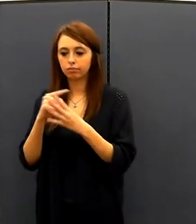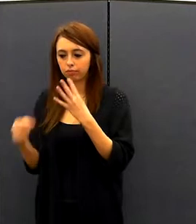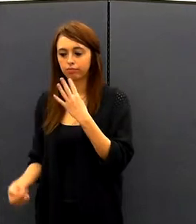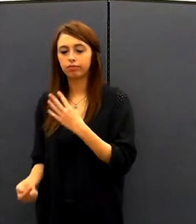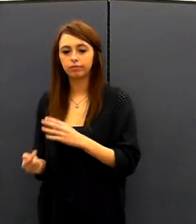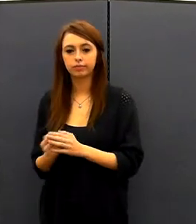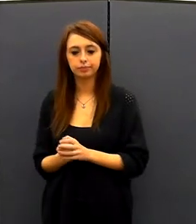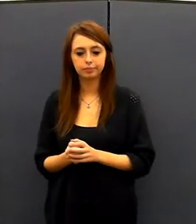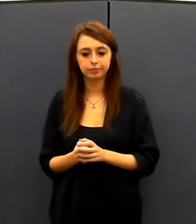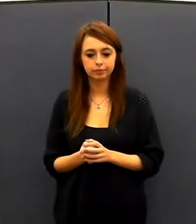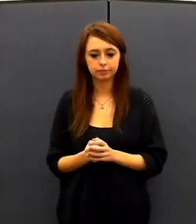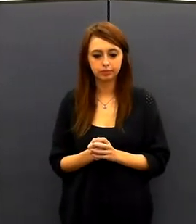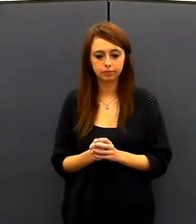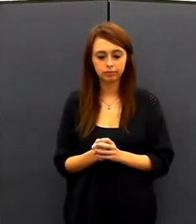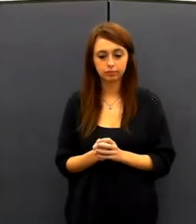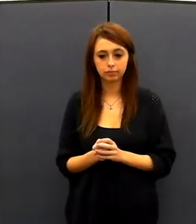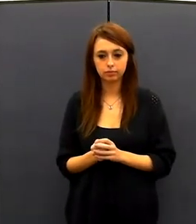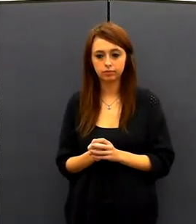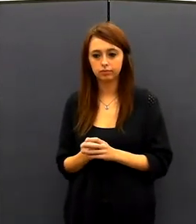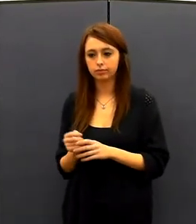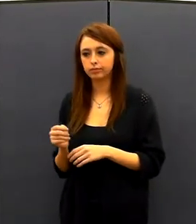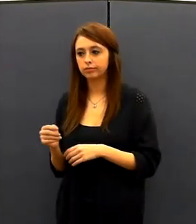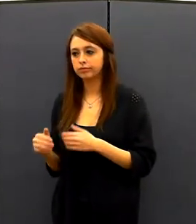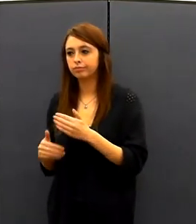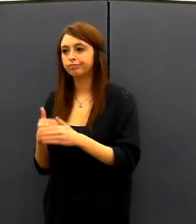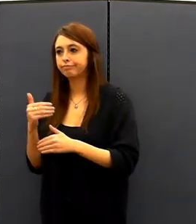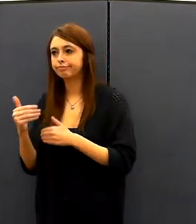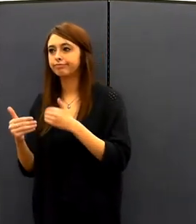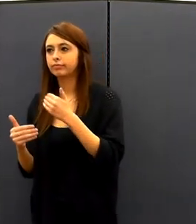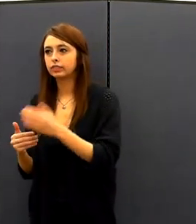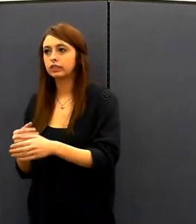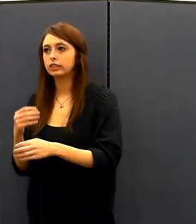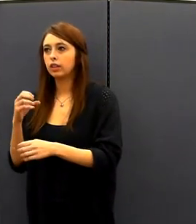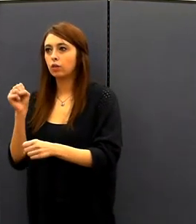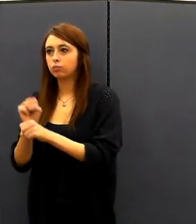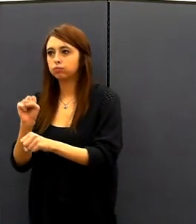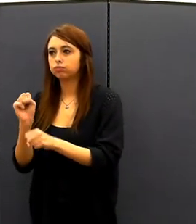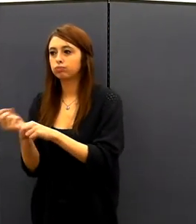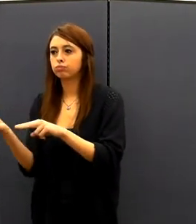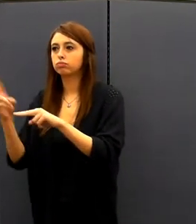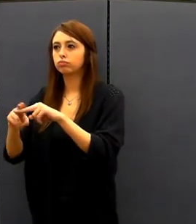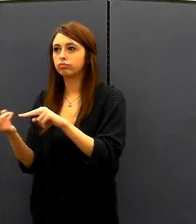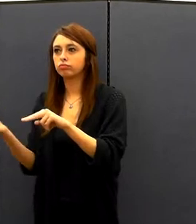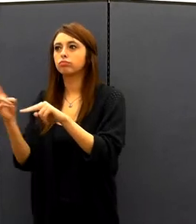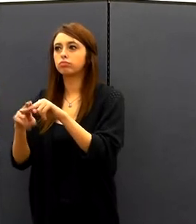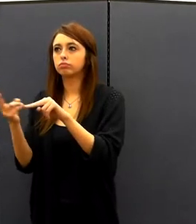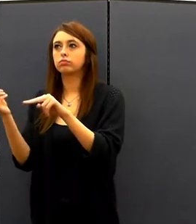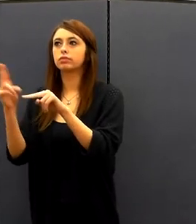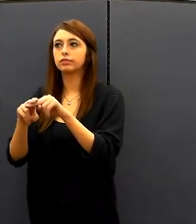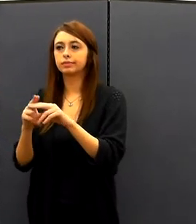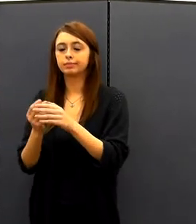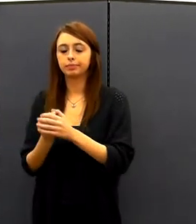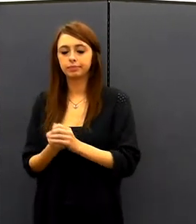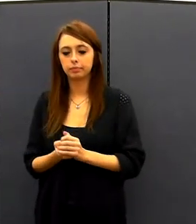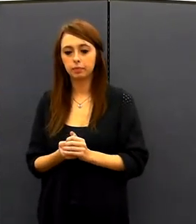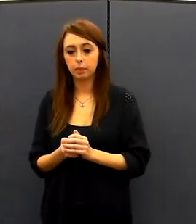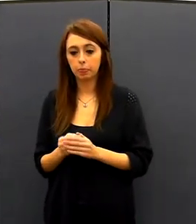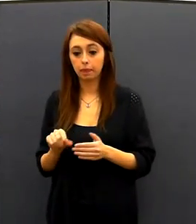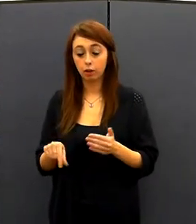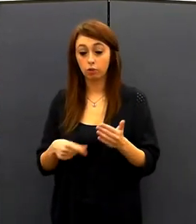After a while that became a lot. And so this is 2013 now and I graduate. At least I hope